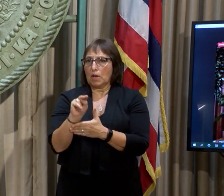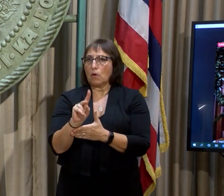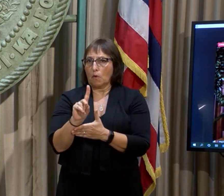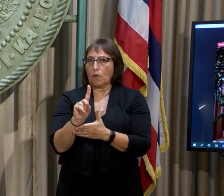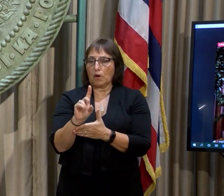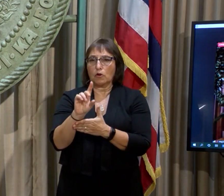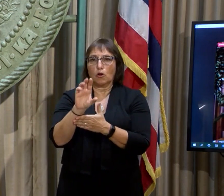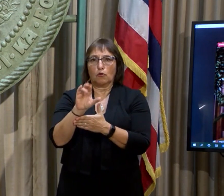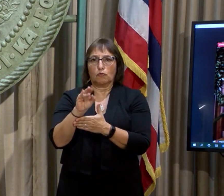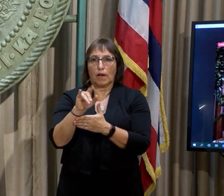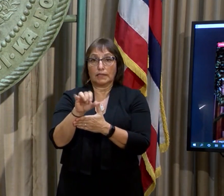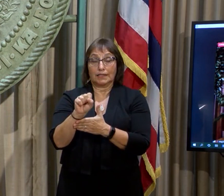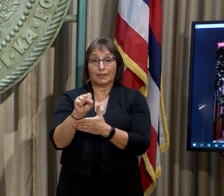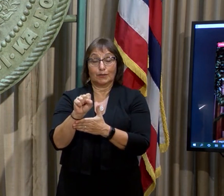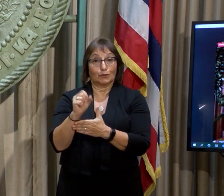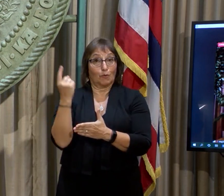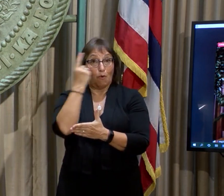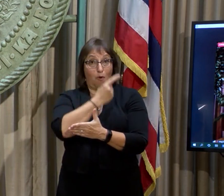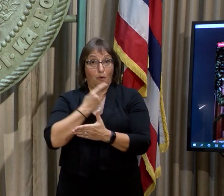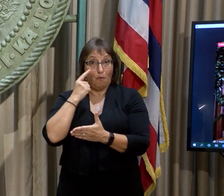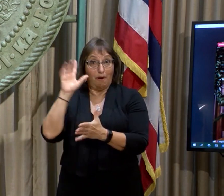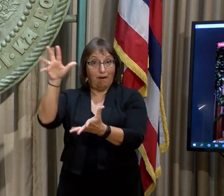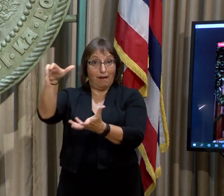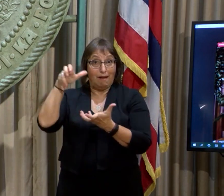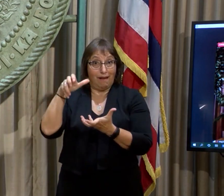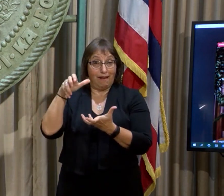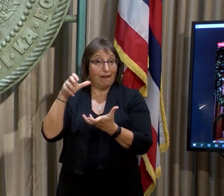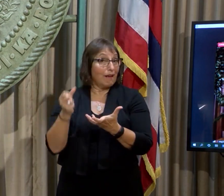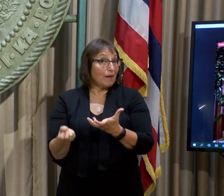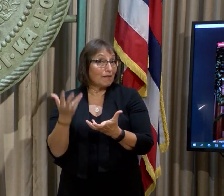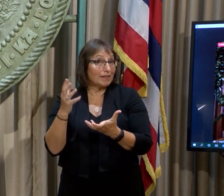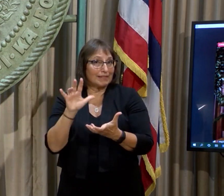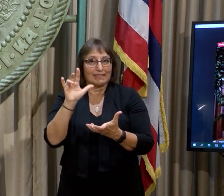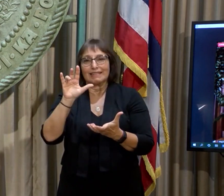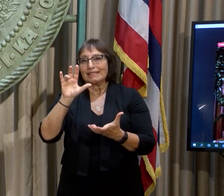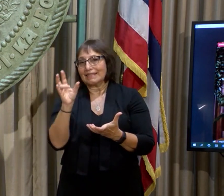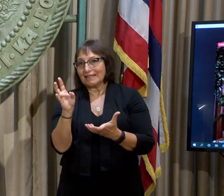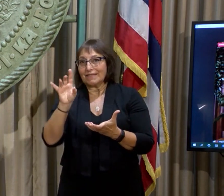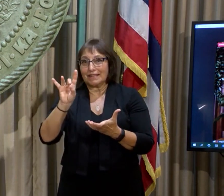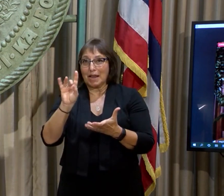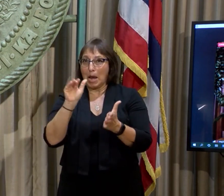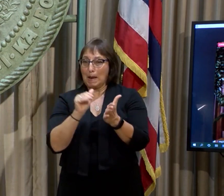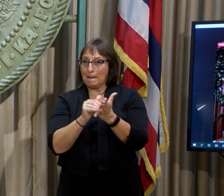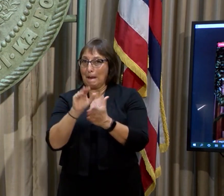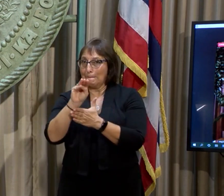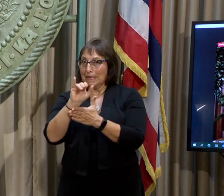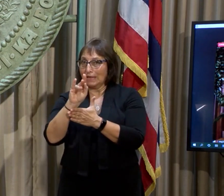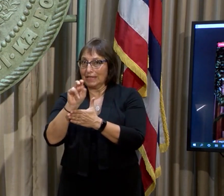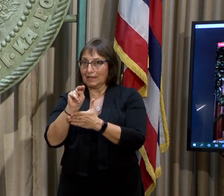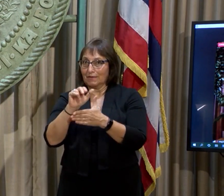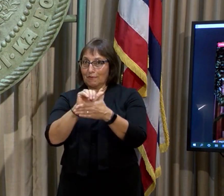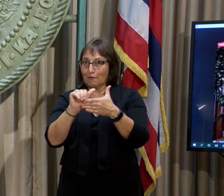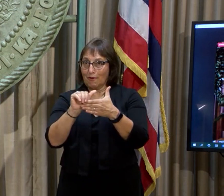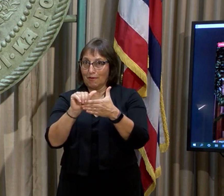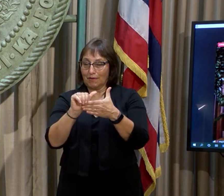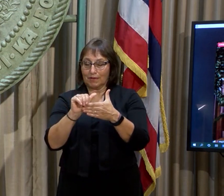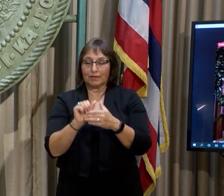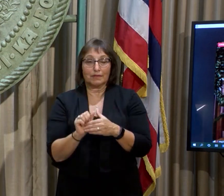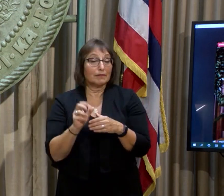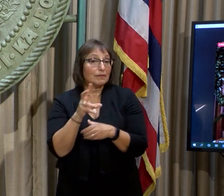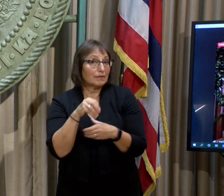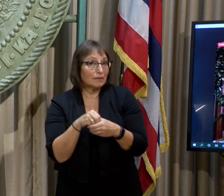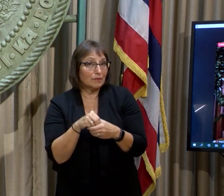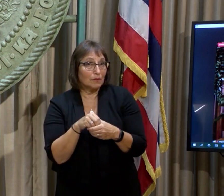will receive approximately $78 million from these settlements. These include approximately